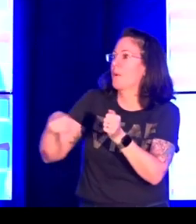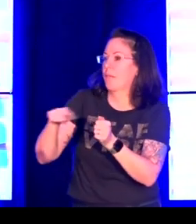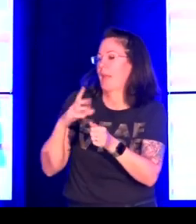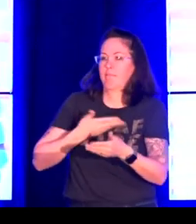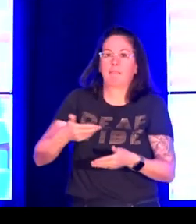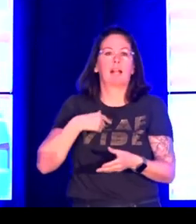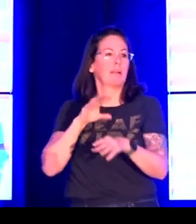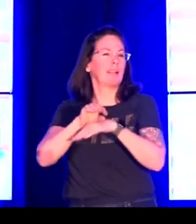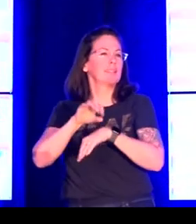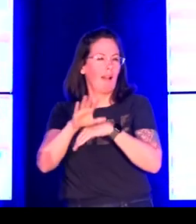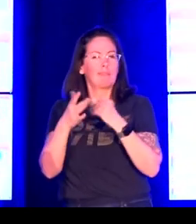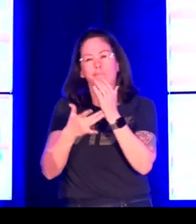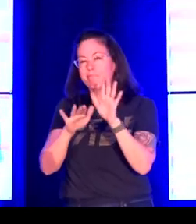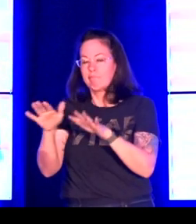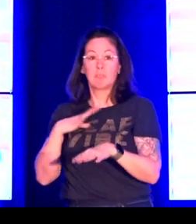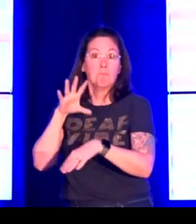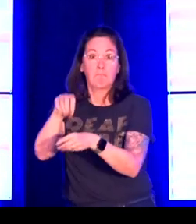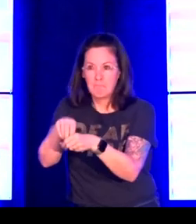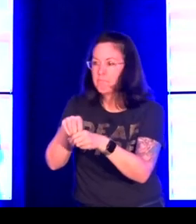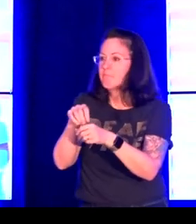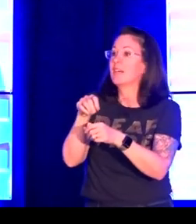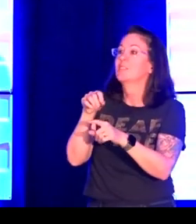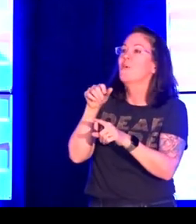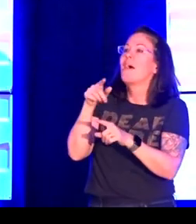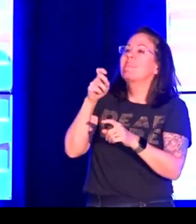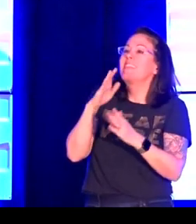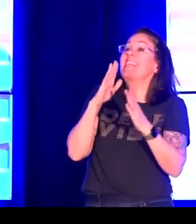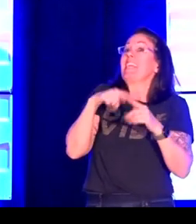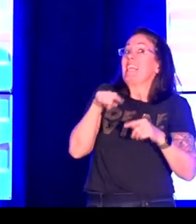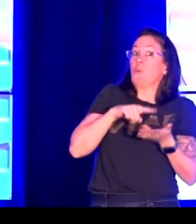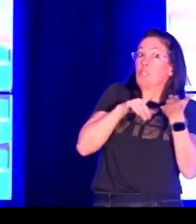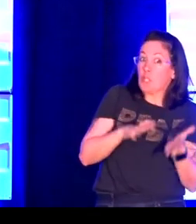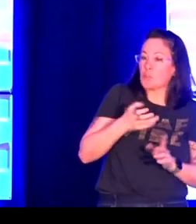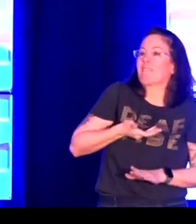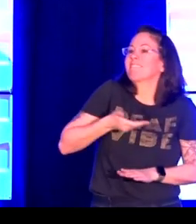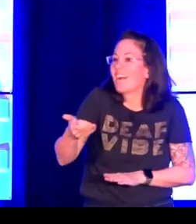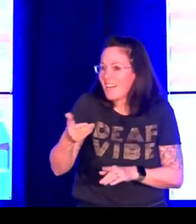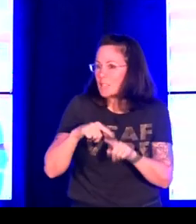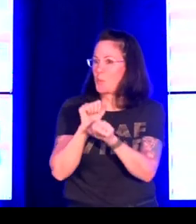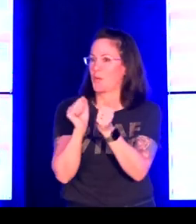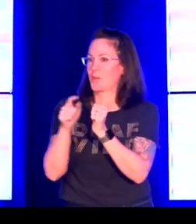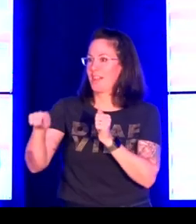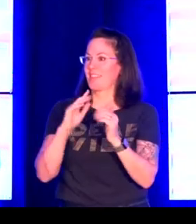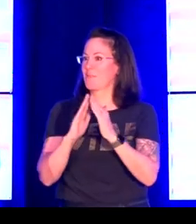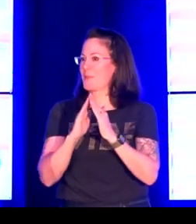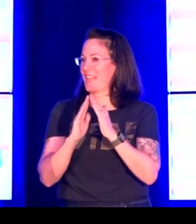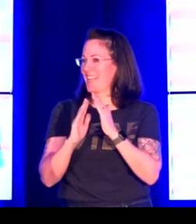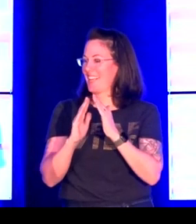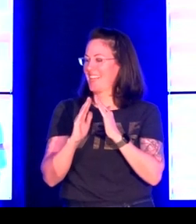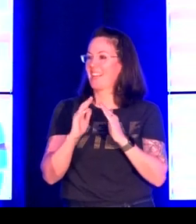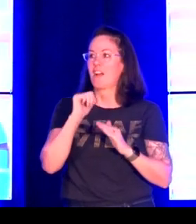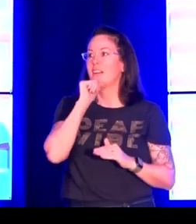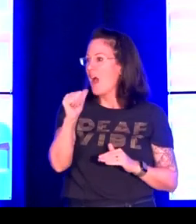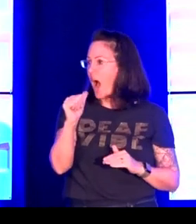to start a documentation project they reached out to Jamie Jamie reached out to me and I got involved in the project so I was